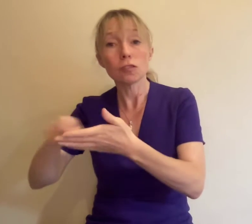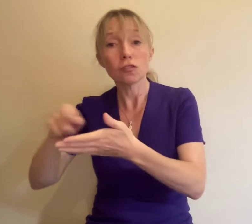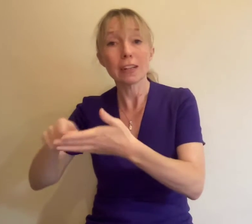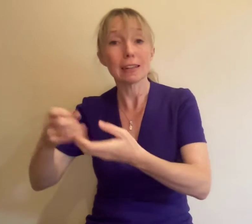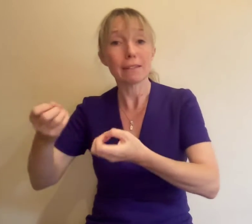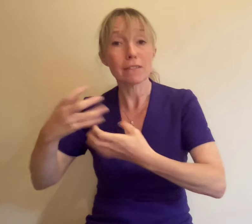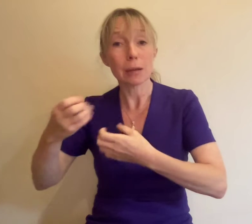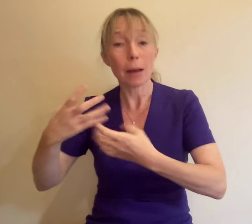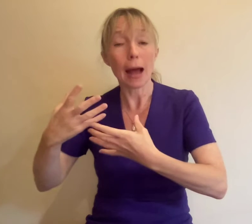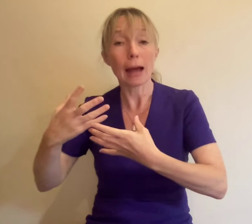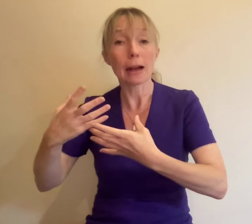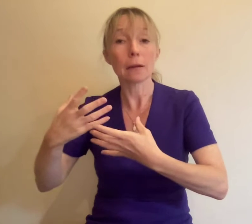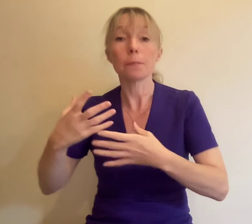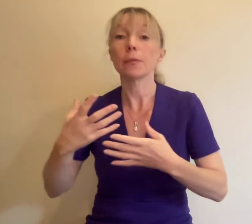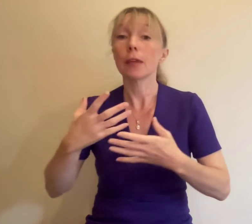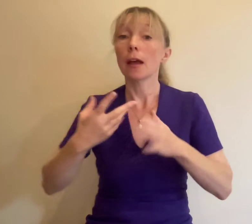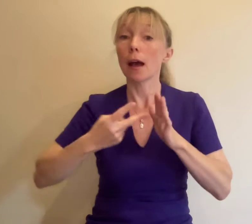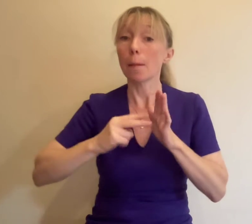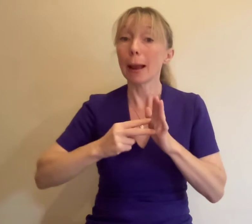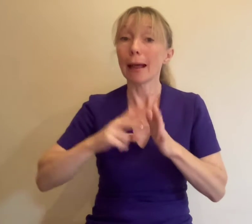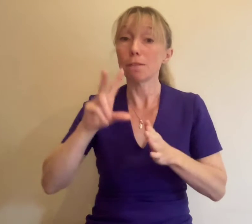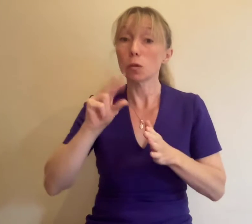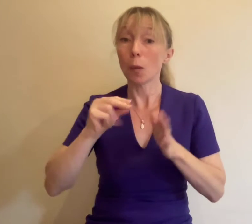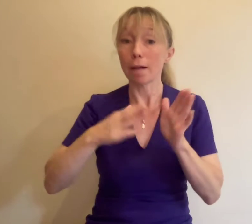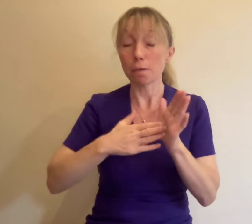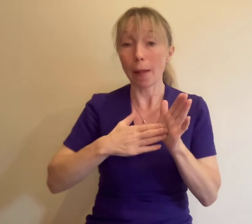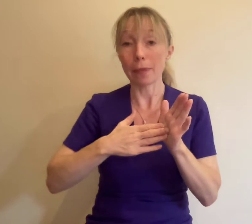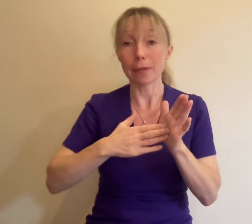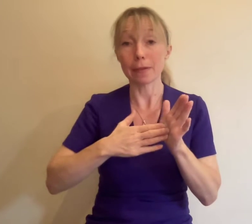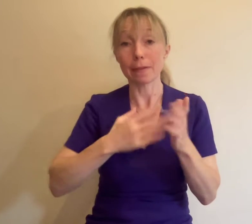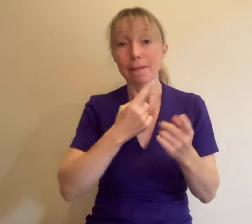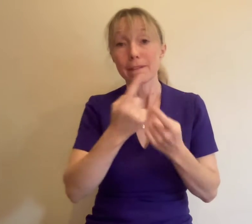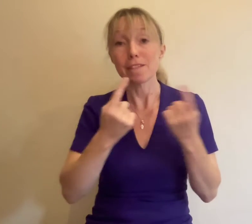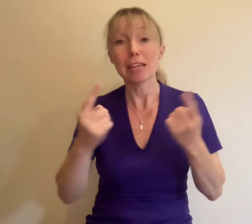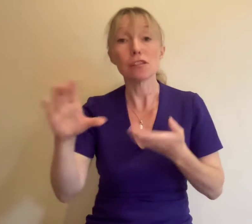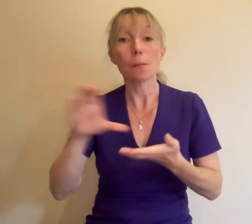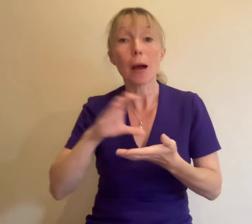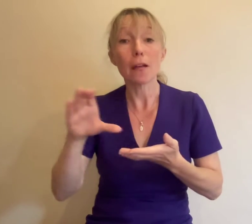12 months of each bursary 18. a tailored package of support from Spread the Word including